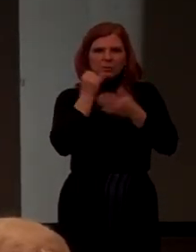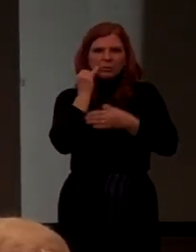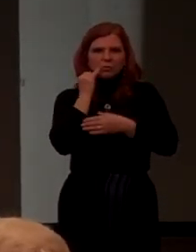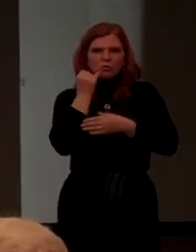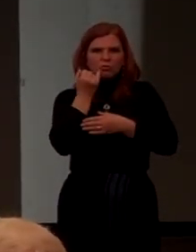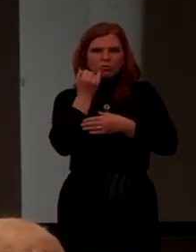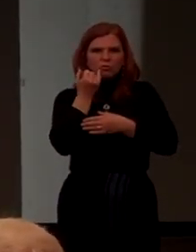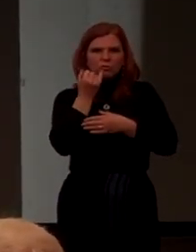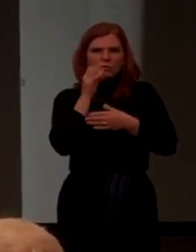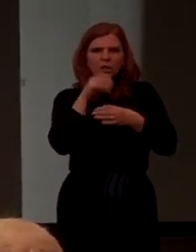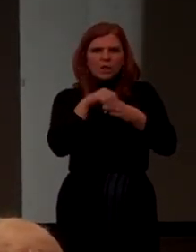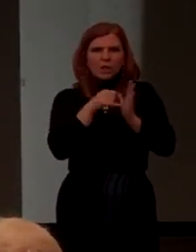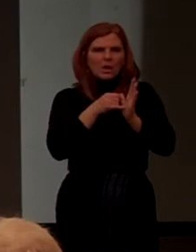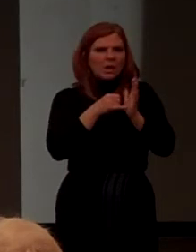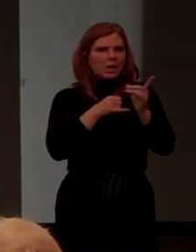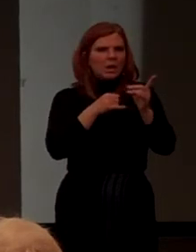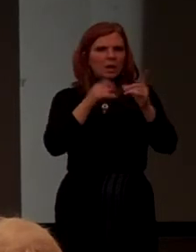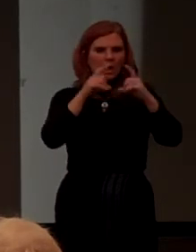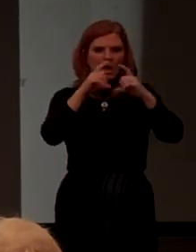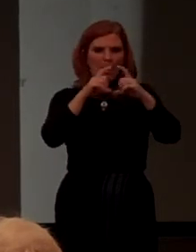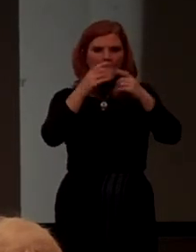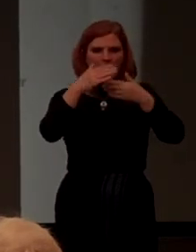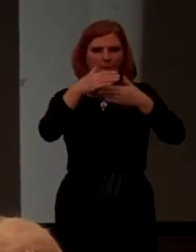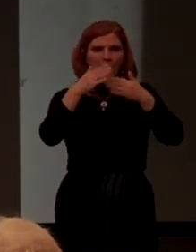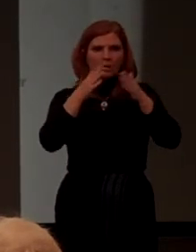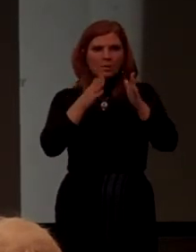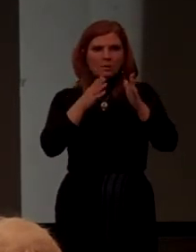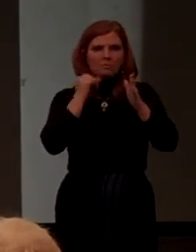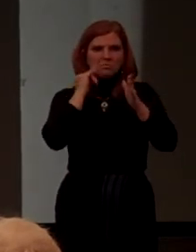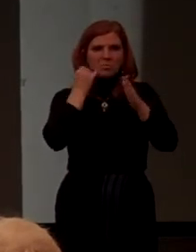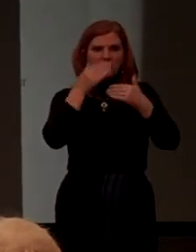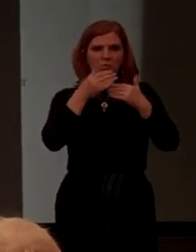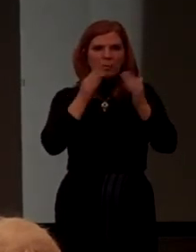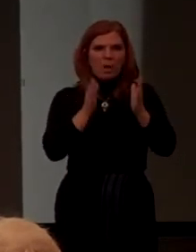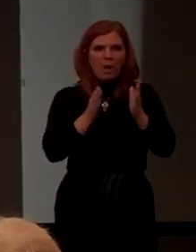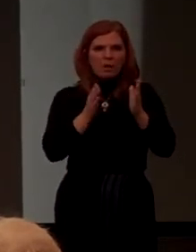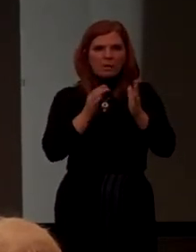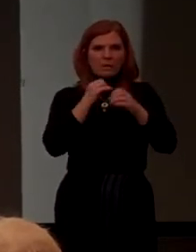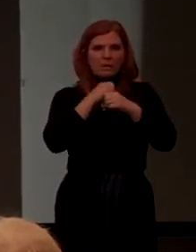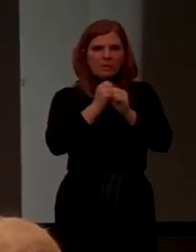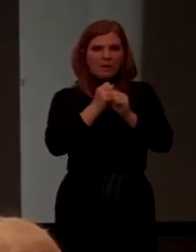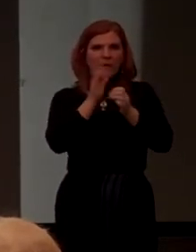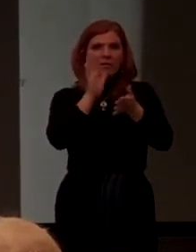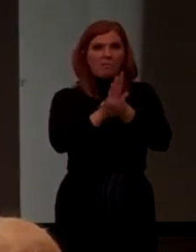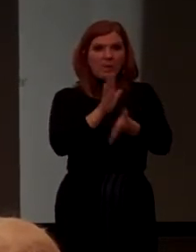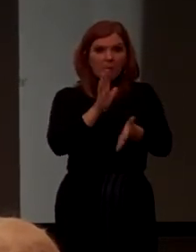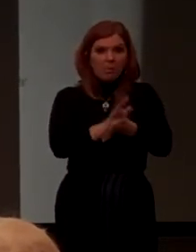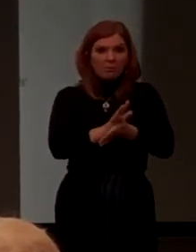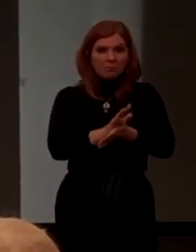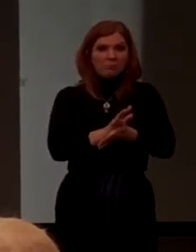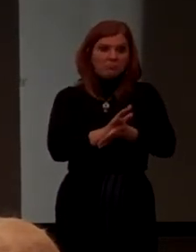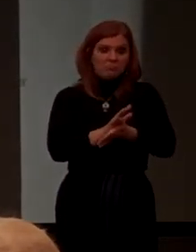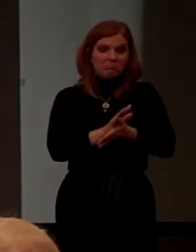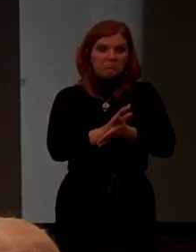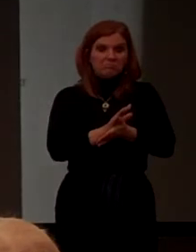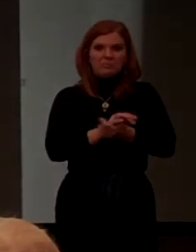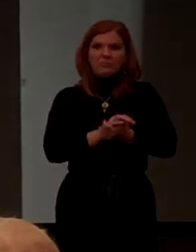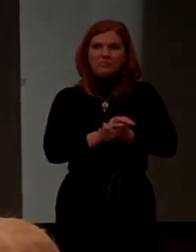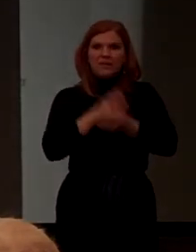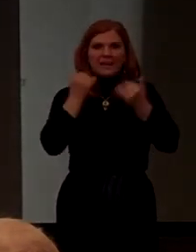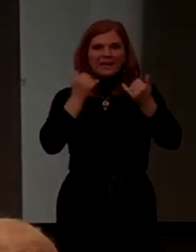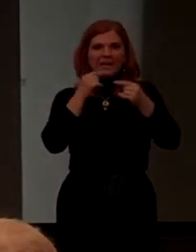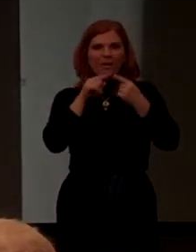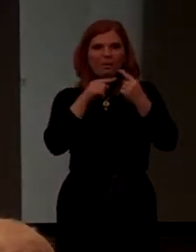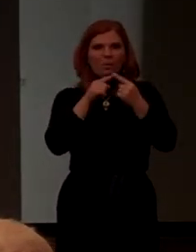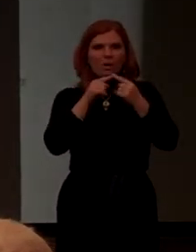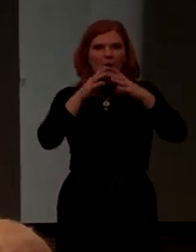it. A little juice box. Box made out of what? Paper. Now,